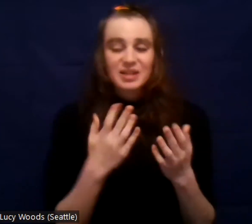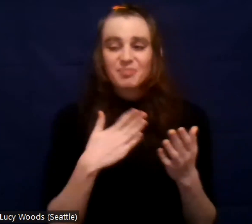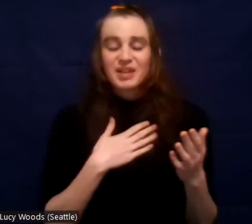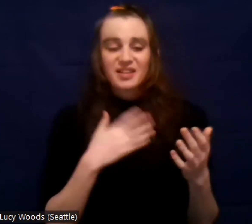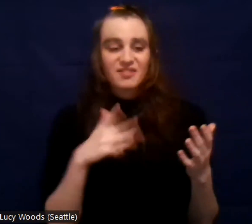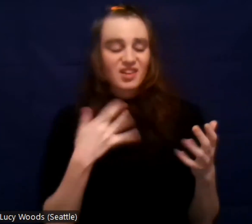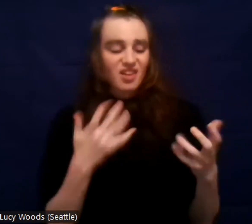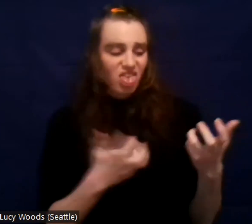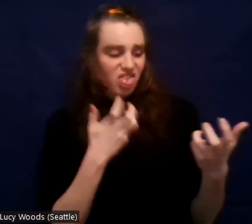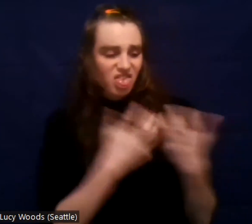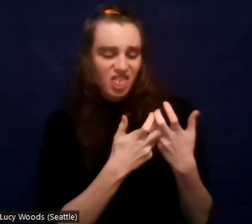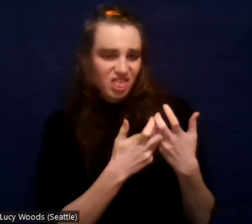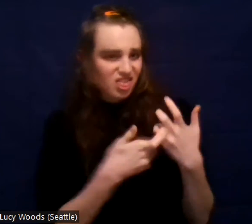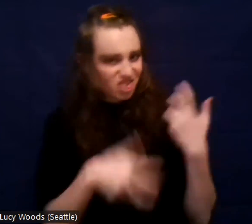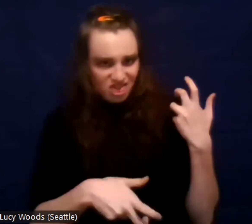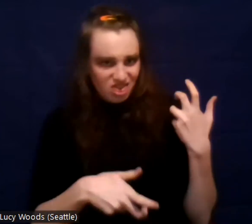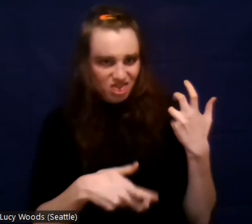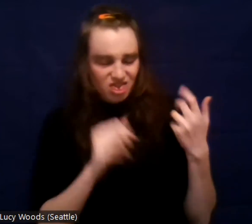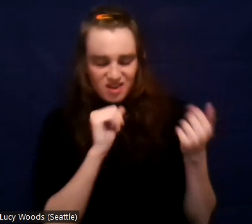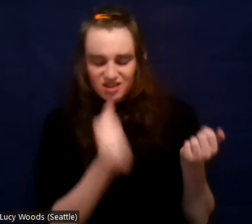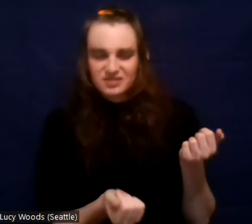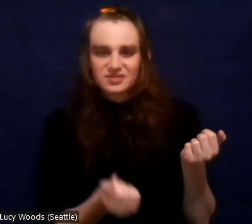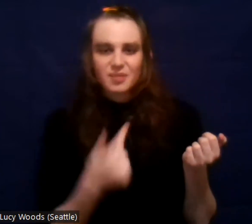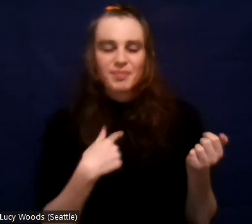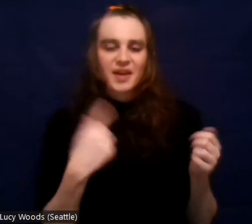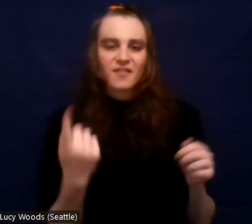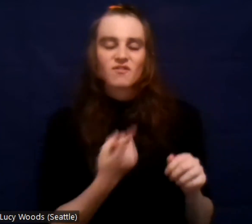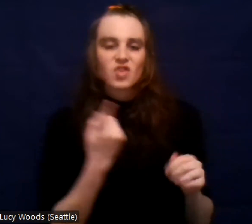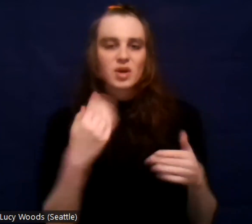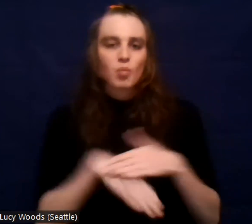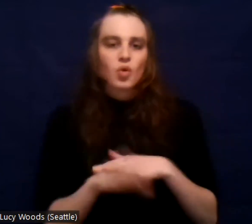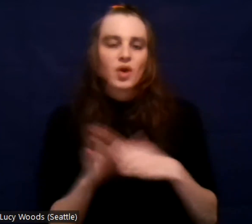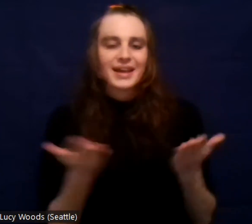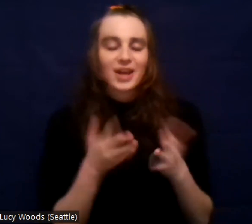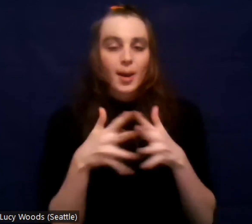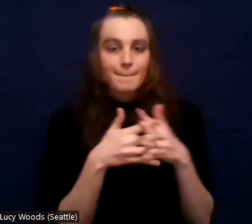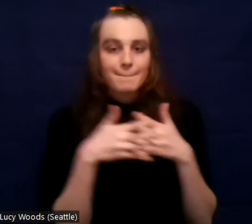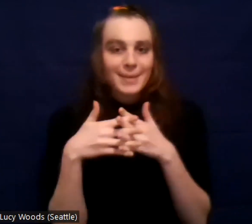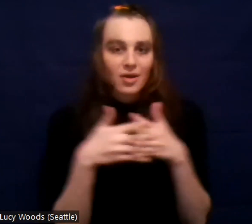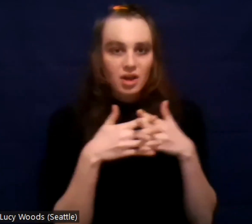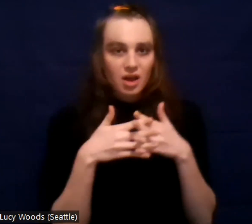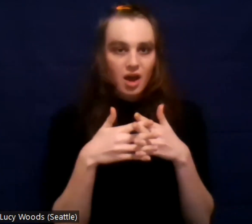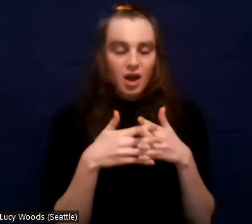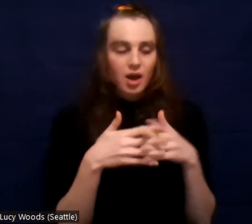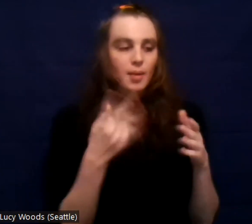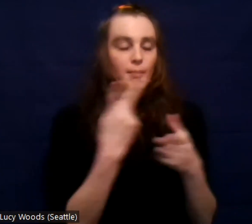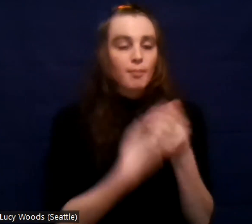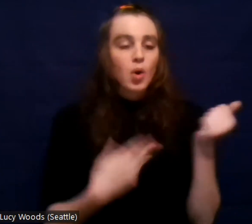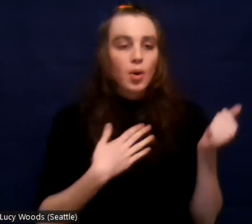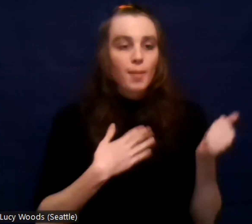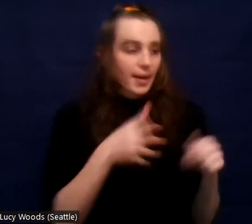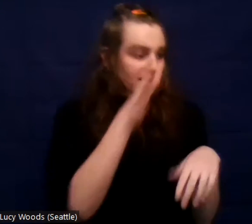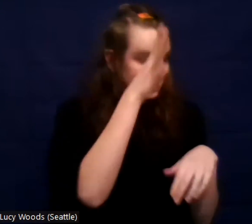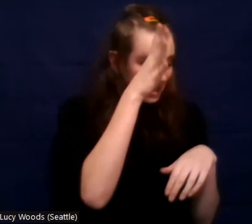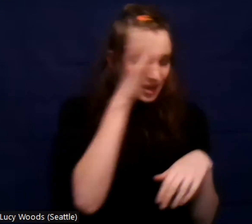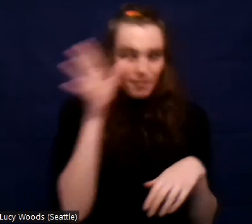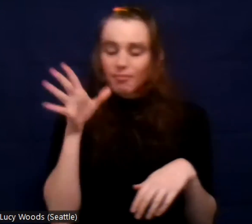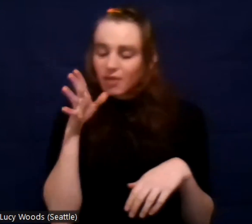first to be born in America. I'm the first and only on both sides of the family to only speak English.